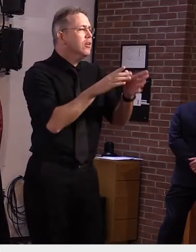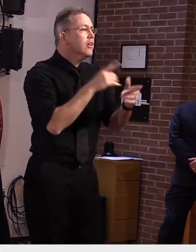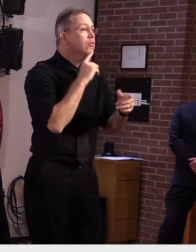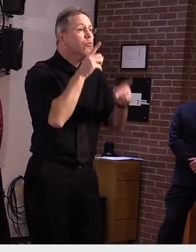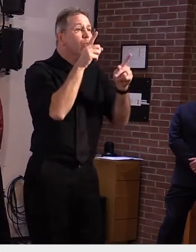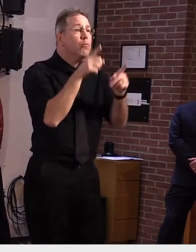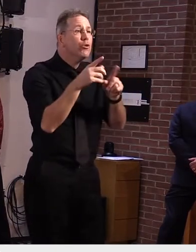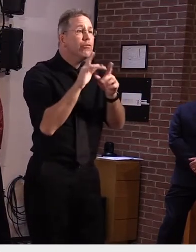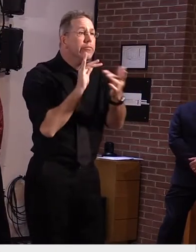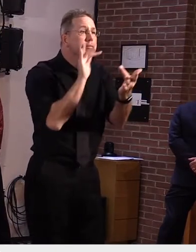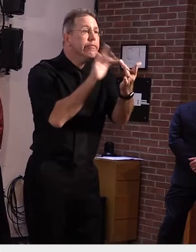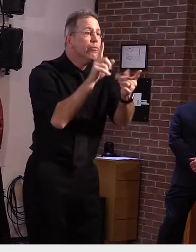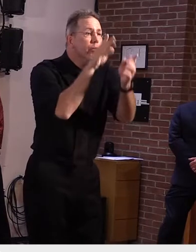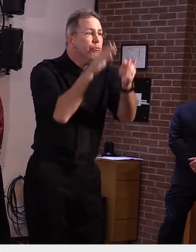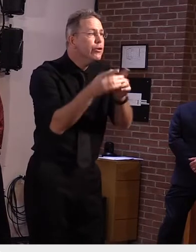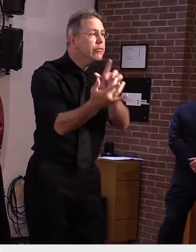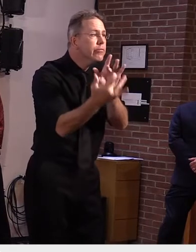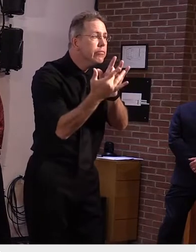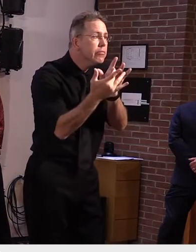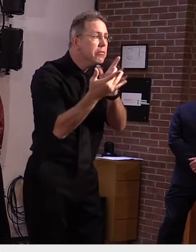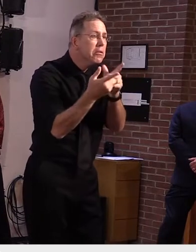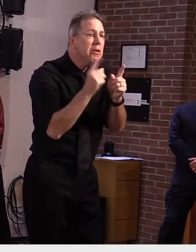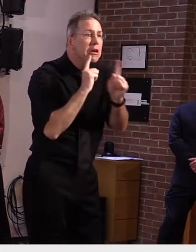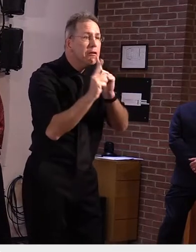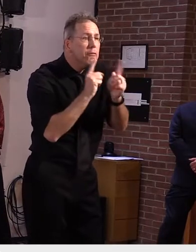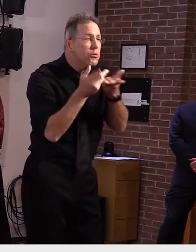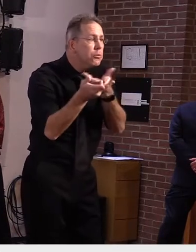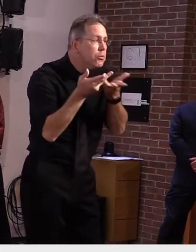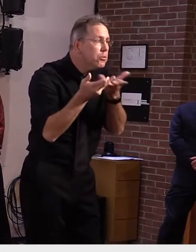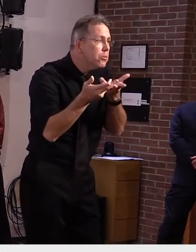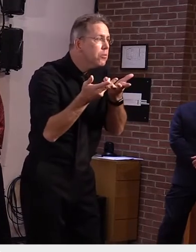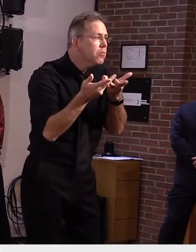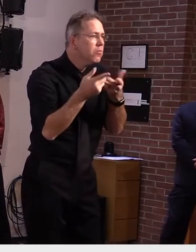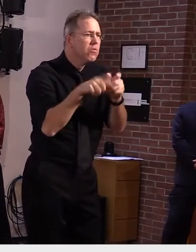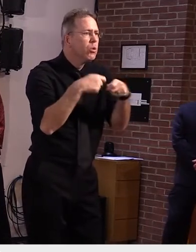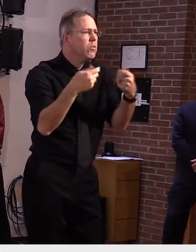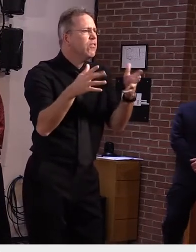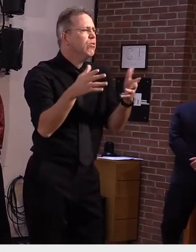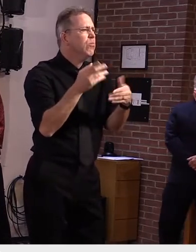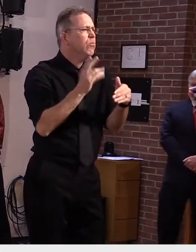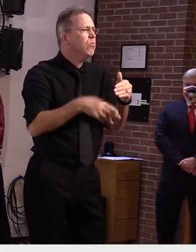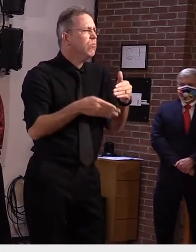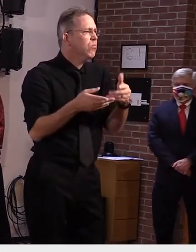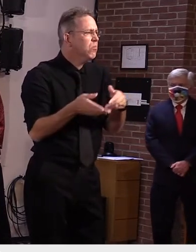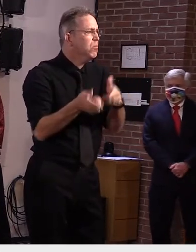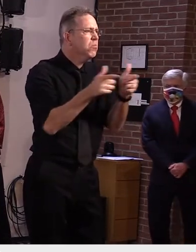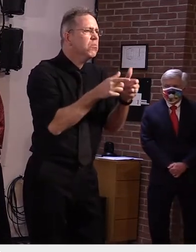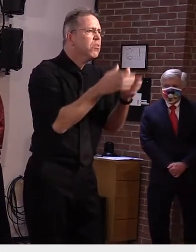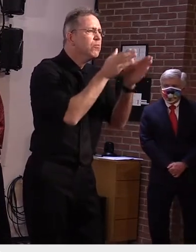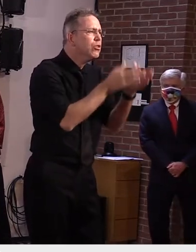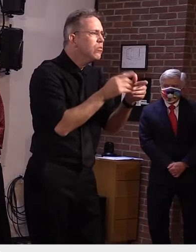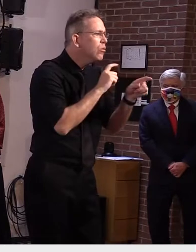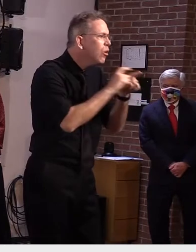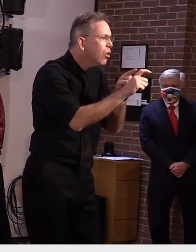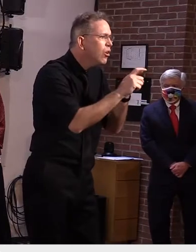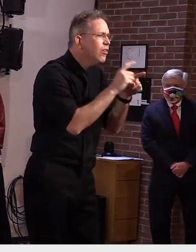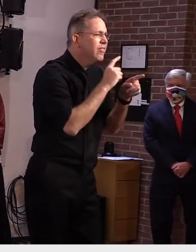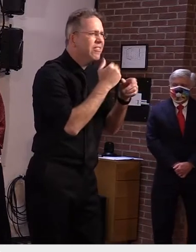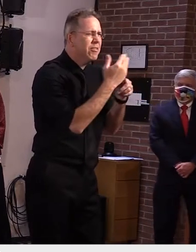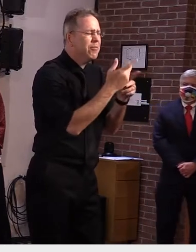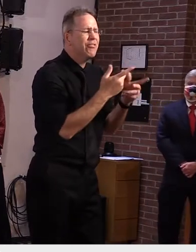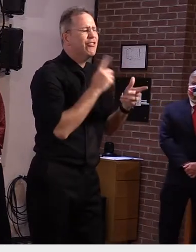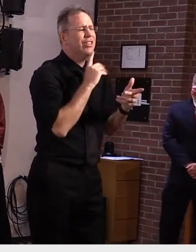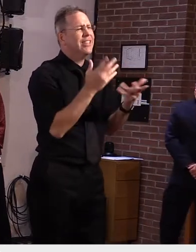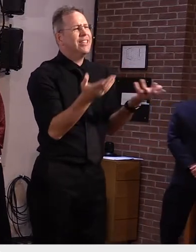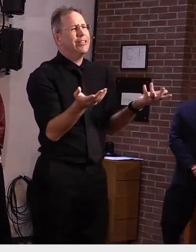need and then that situation is wrapped up and that person is quarantining at home and there's no risk for further spread